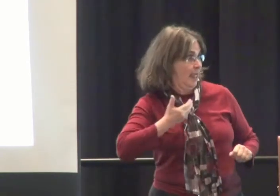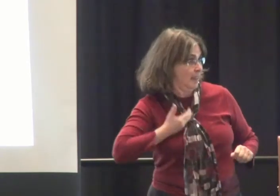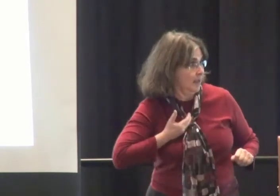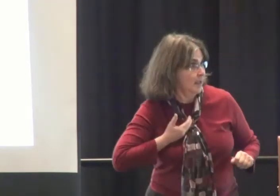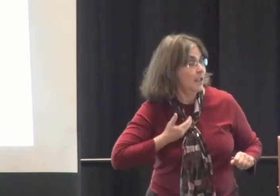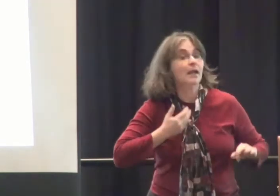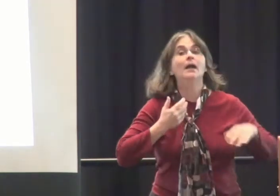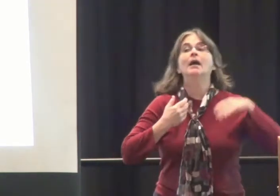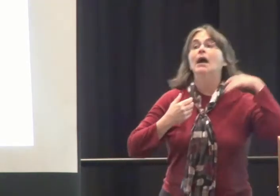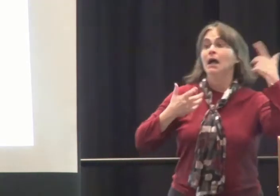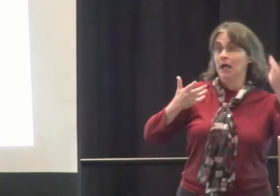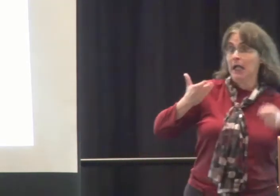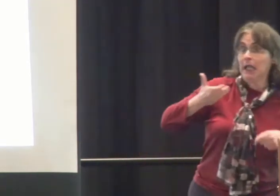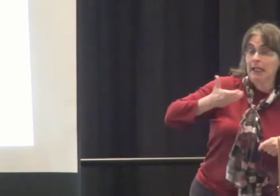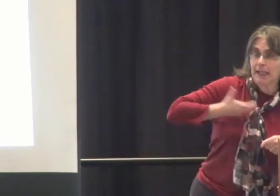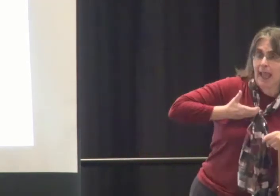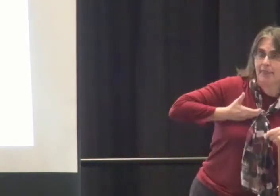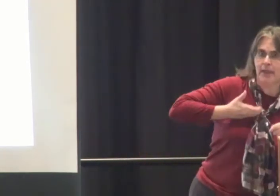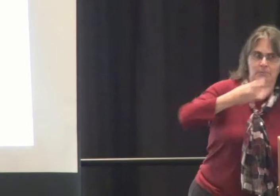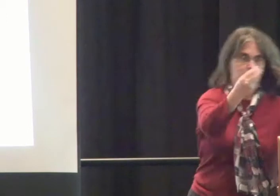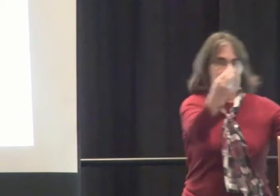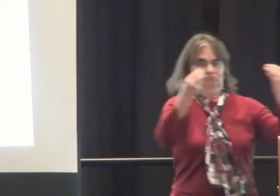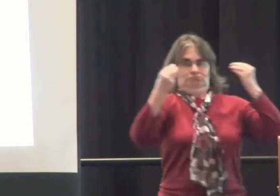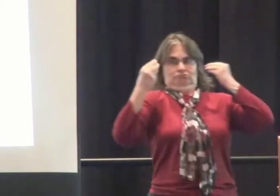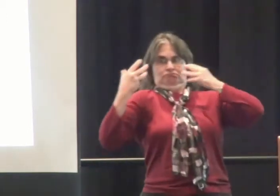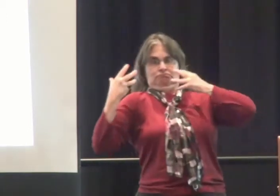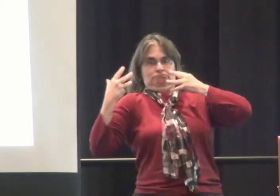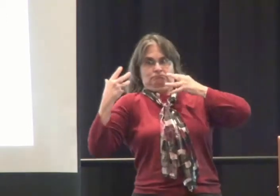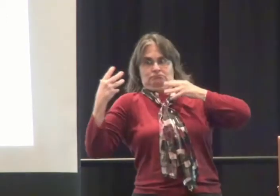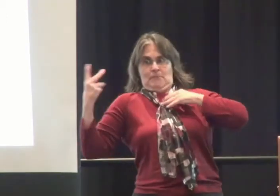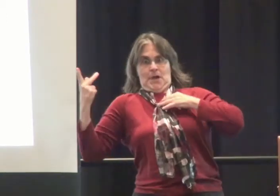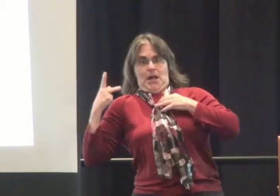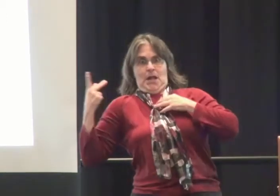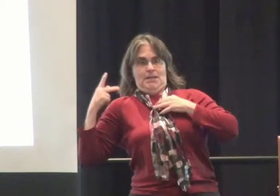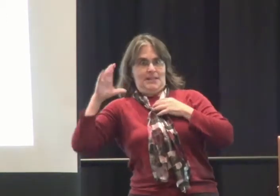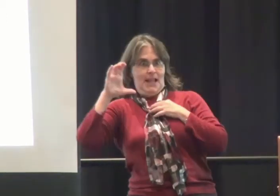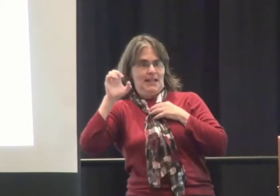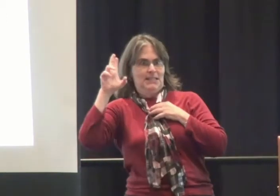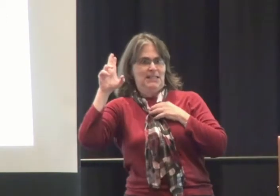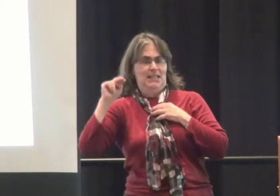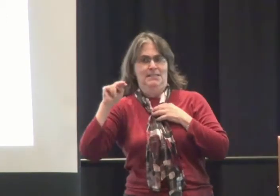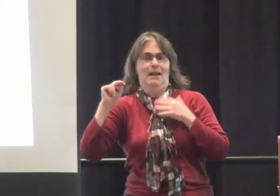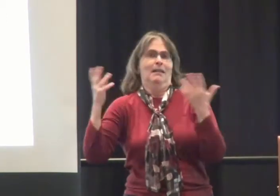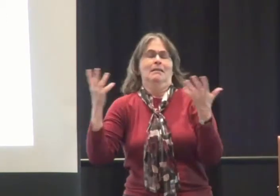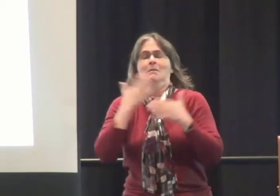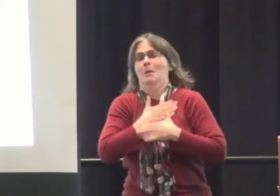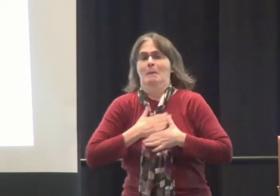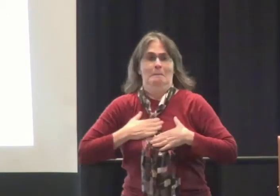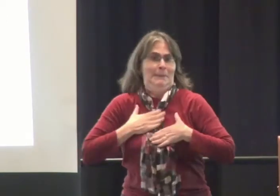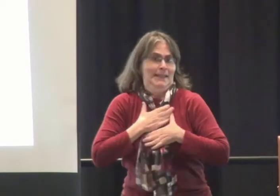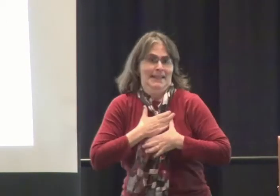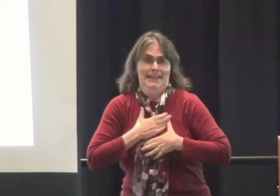She wanted to be. out how was it that she could help her students more. She shared this feeling with Kathy,